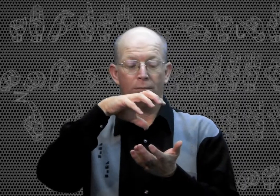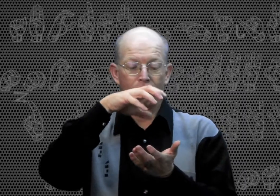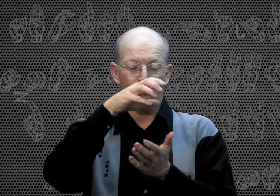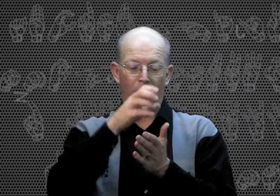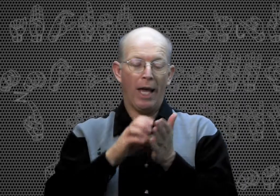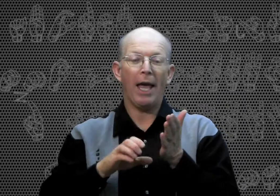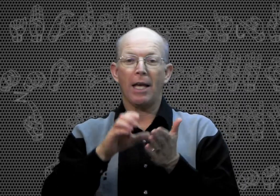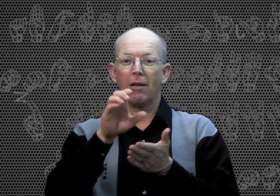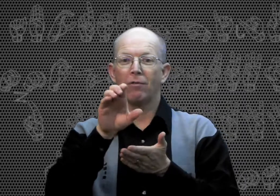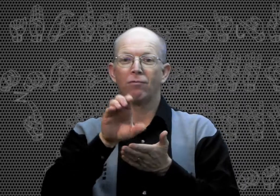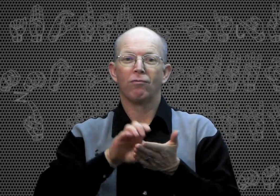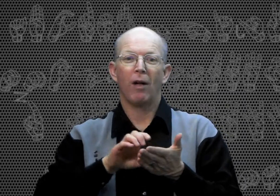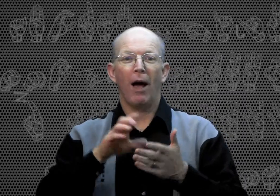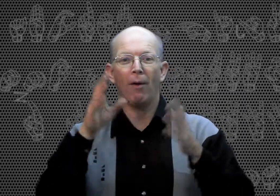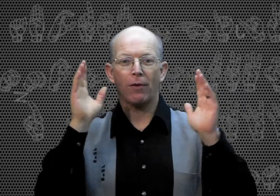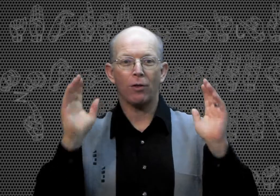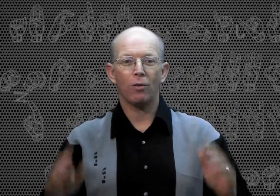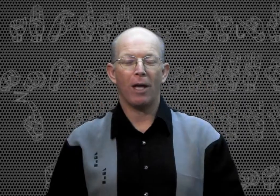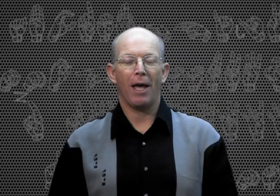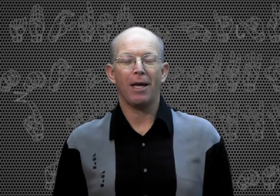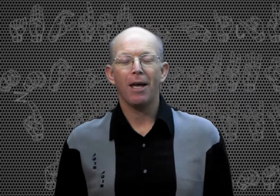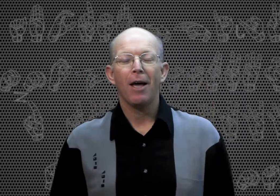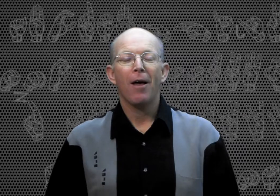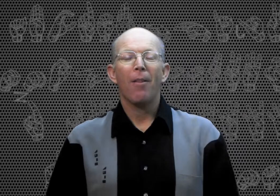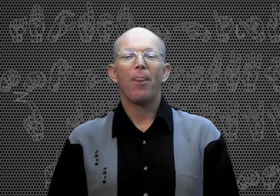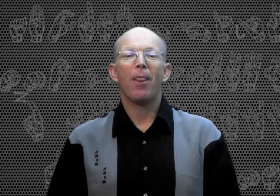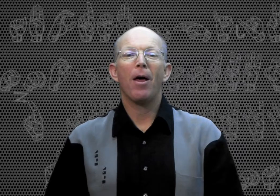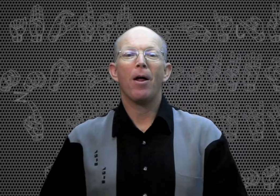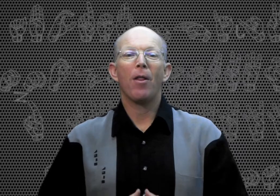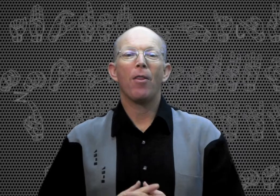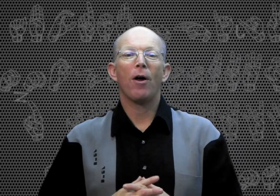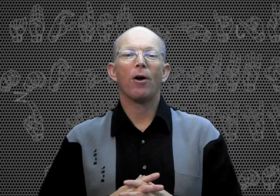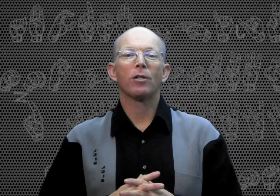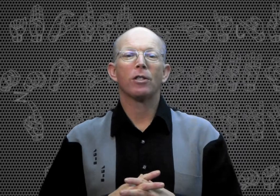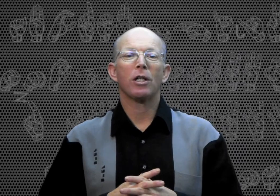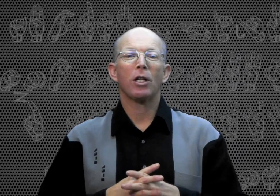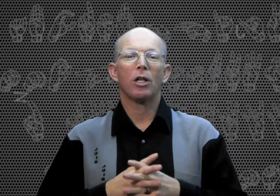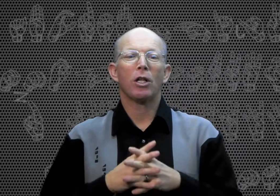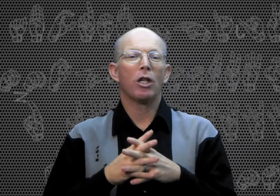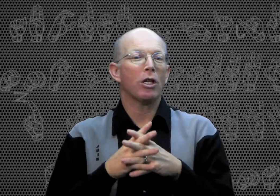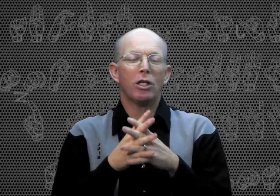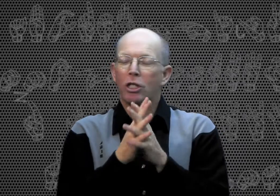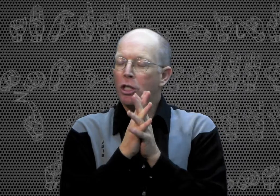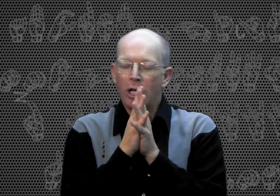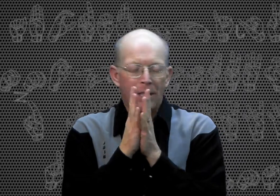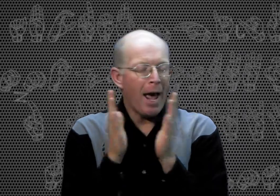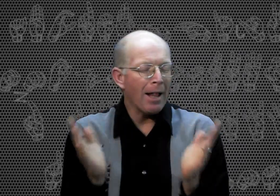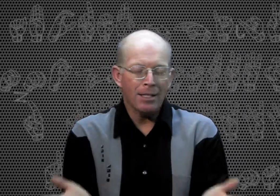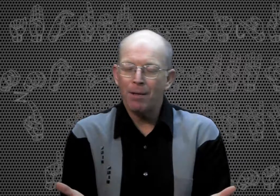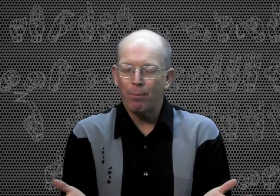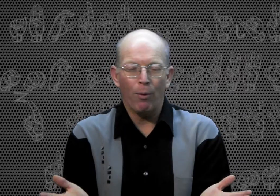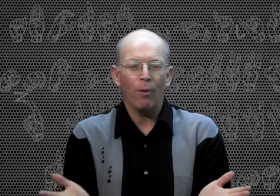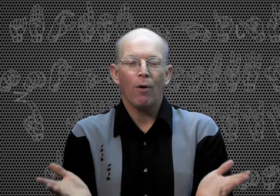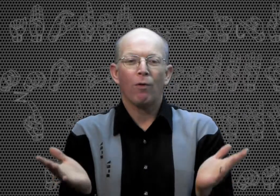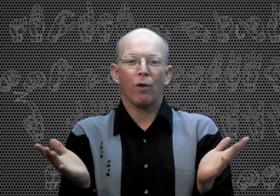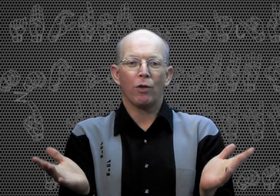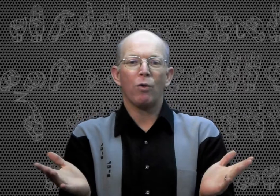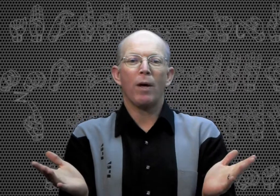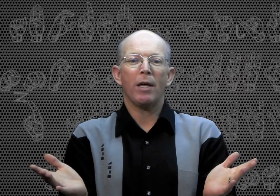cake, however you do cake. There's just that simple for doing